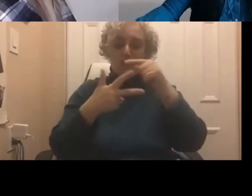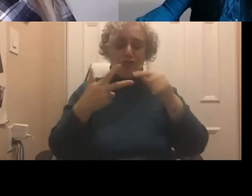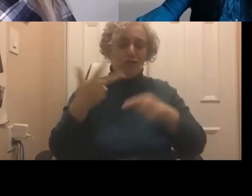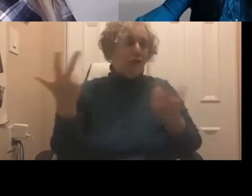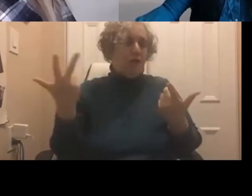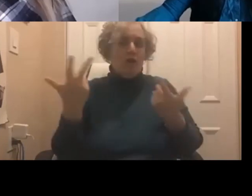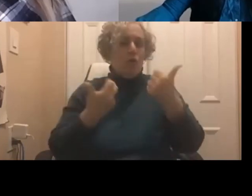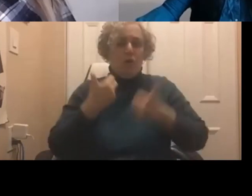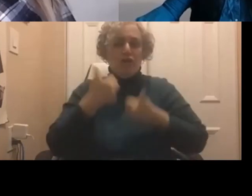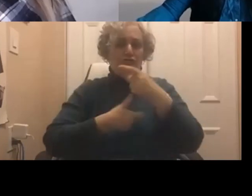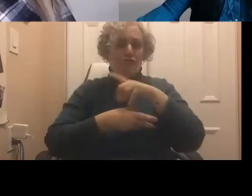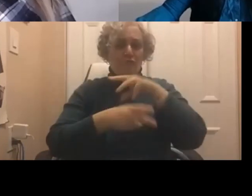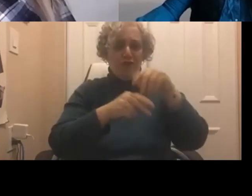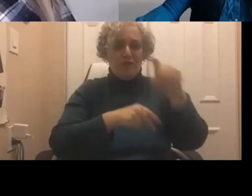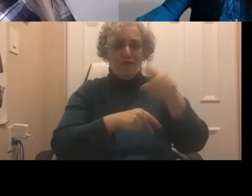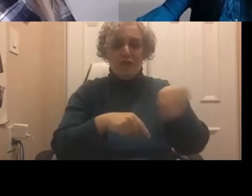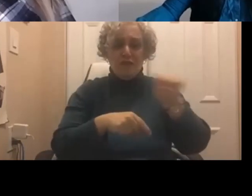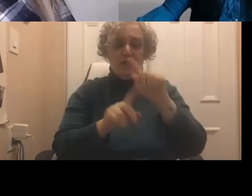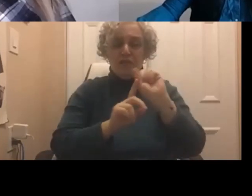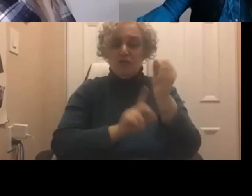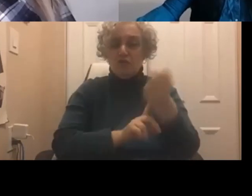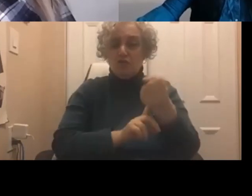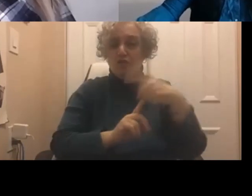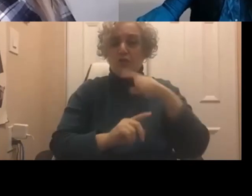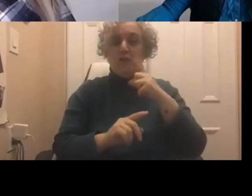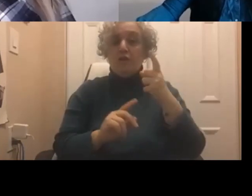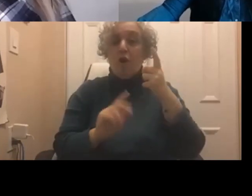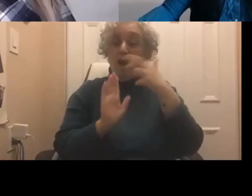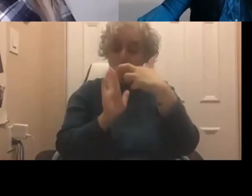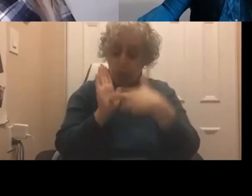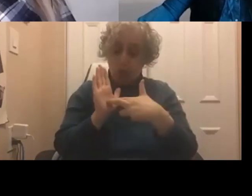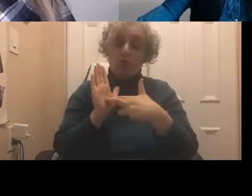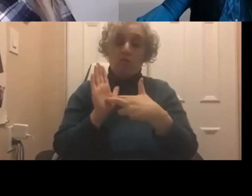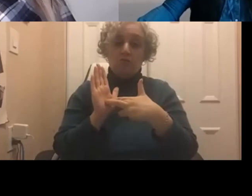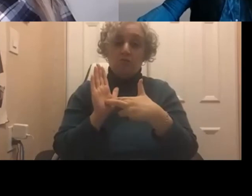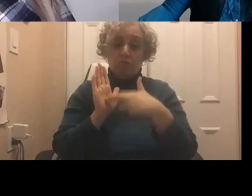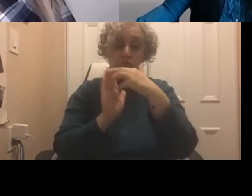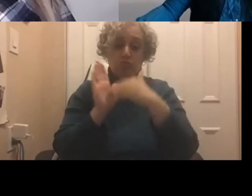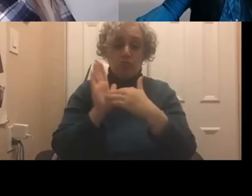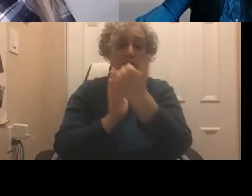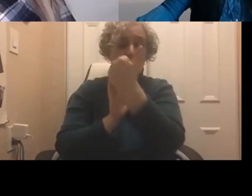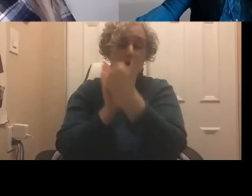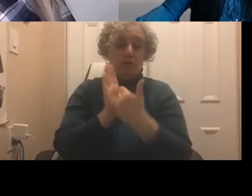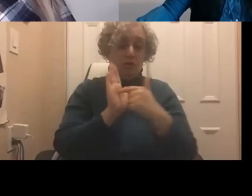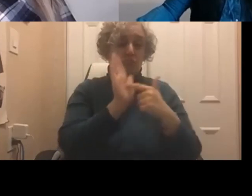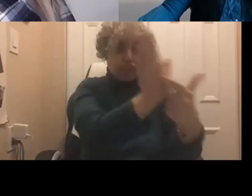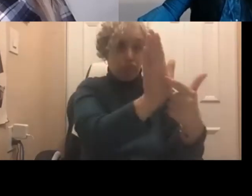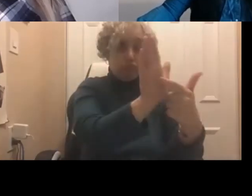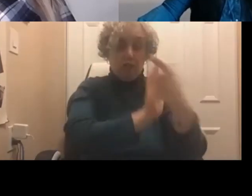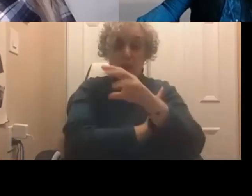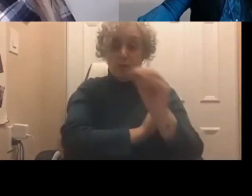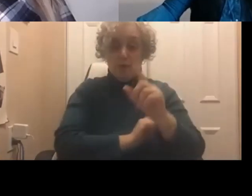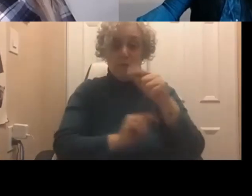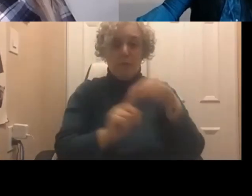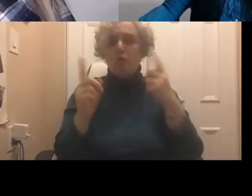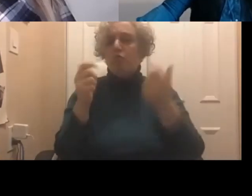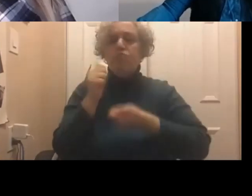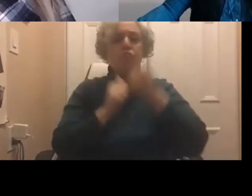you're kind of, where, you know, you have rules, basically, that you're giving the companies, what do you think is the most effective? Yeah.